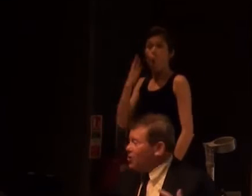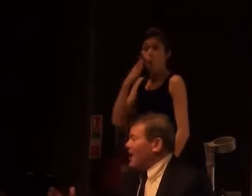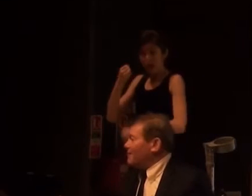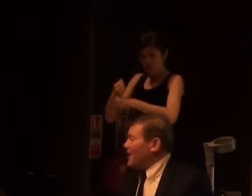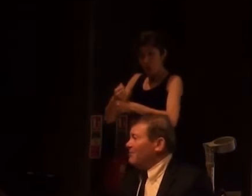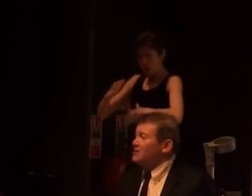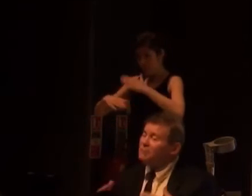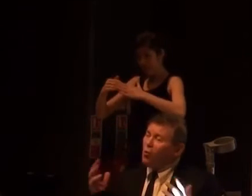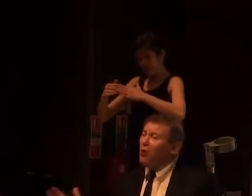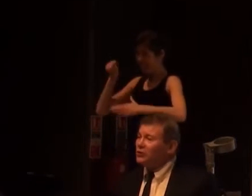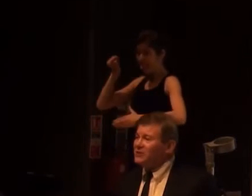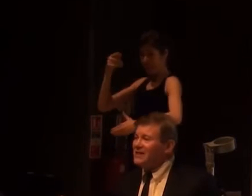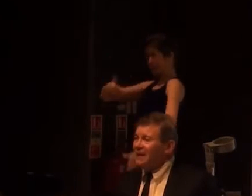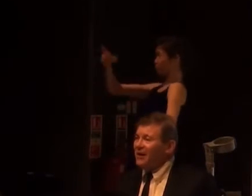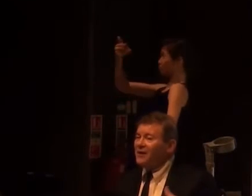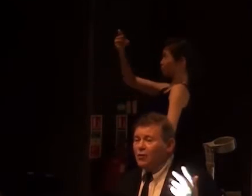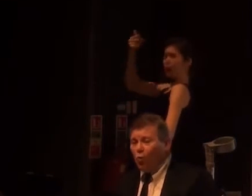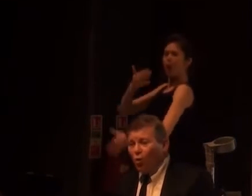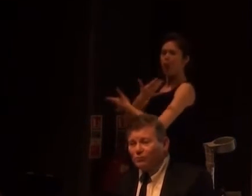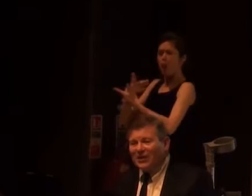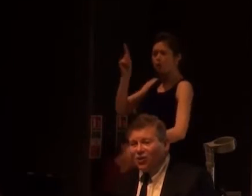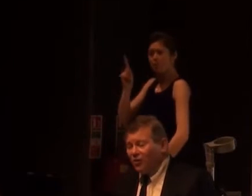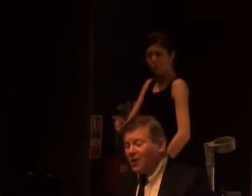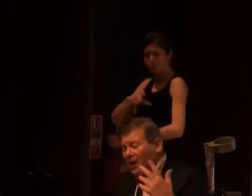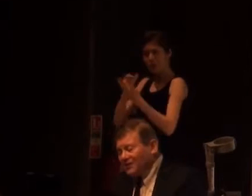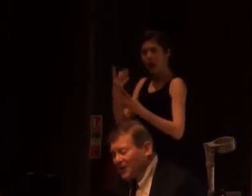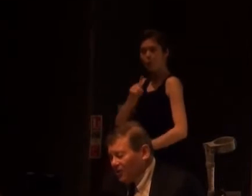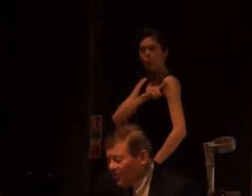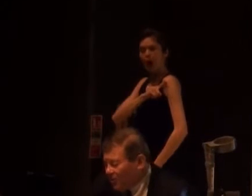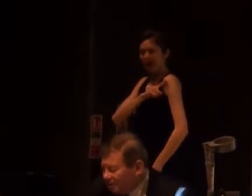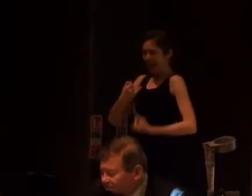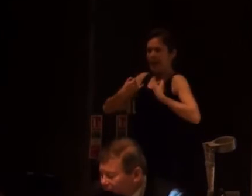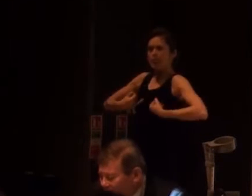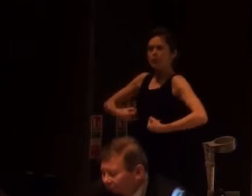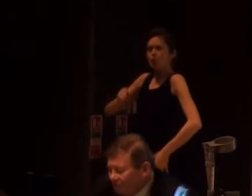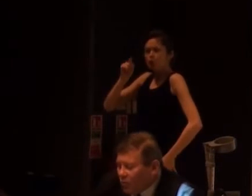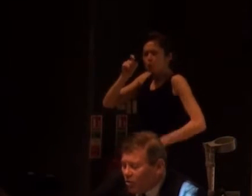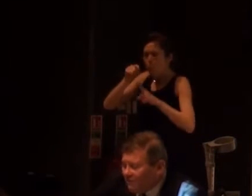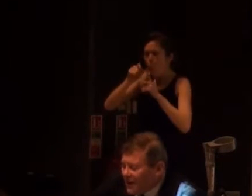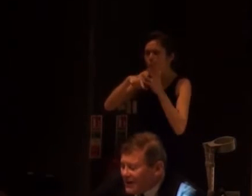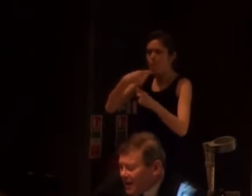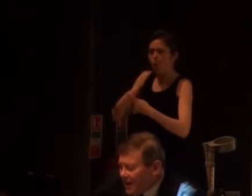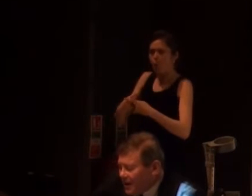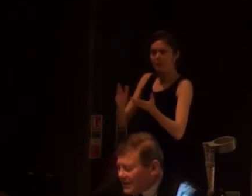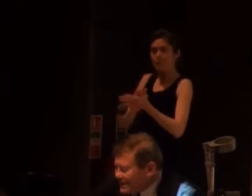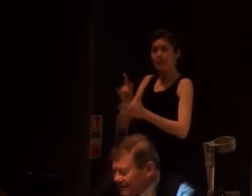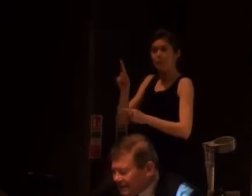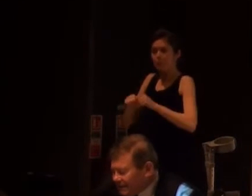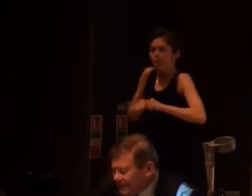people who had impairments. Smallpox was endemic. Wars went on. And so, this problem would have been